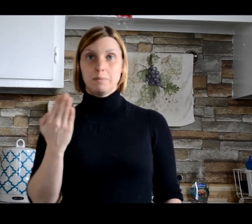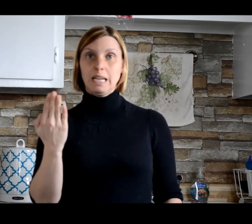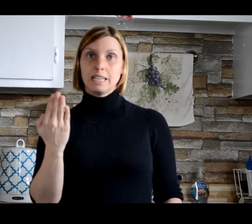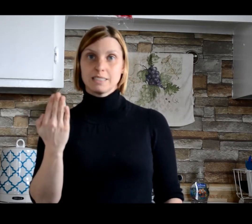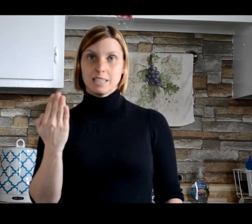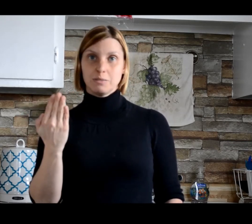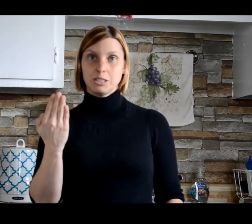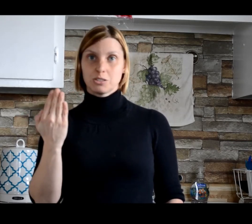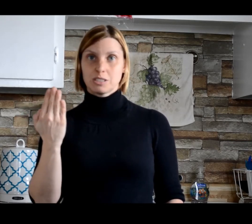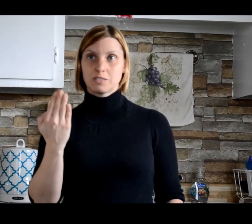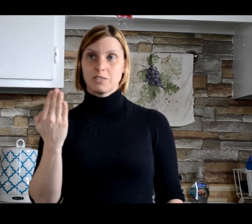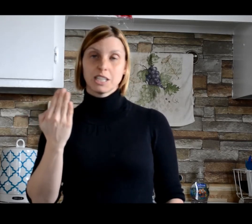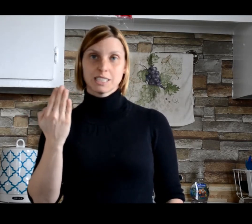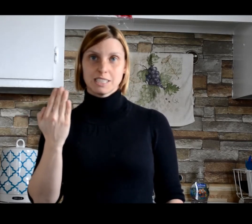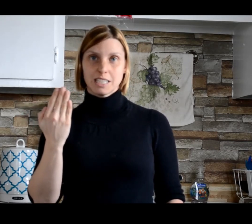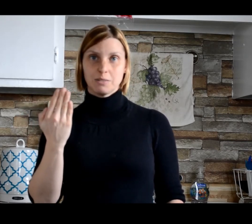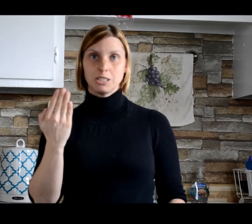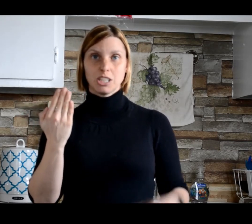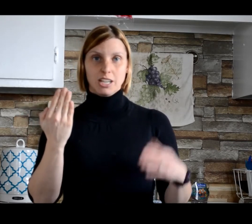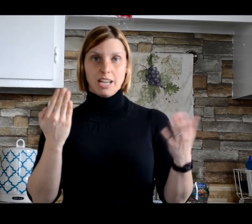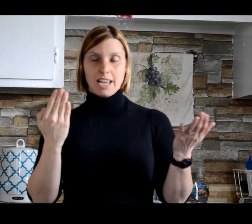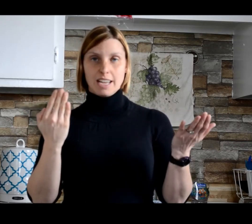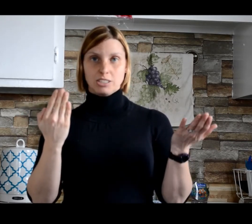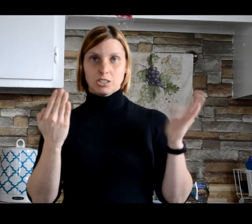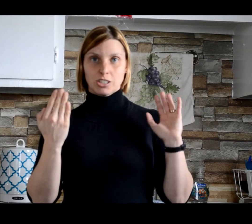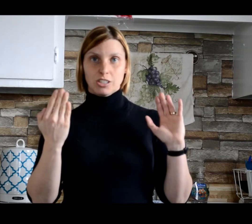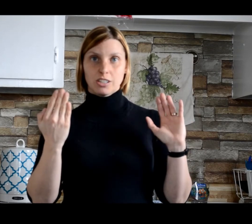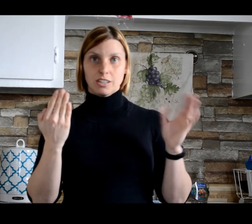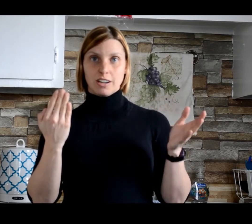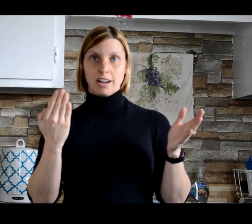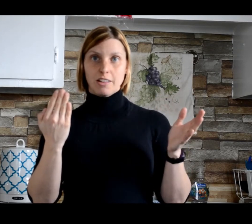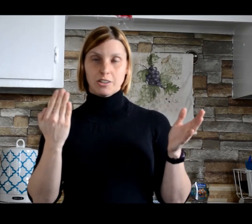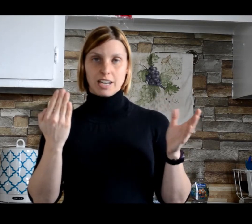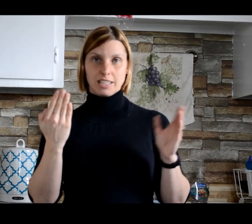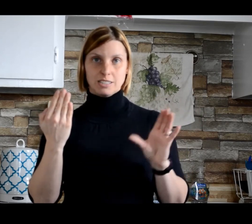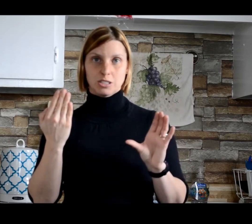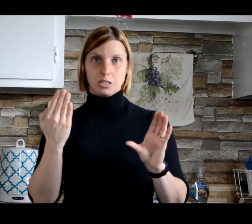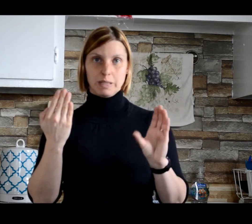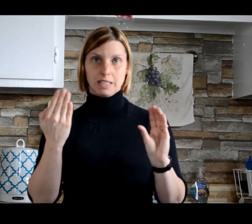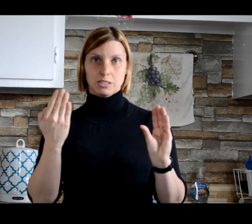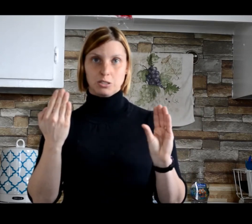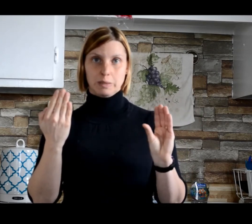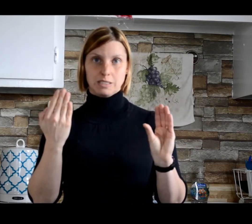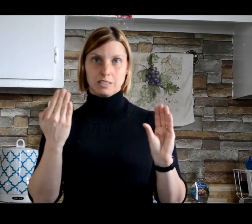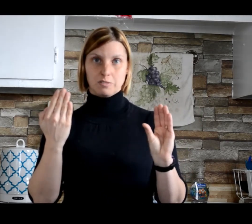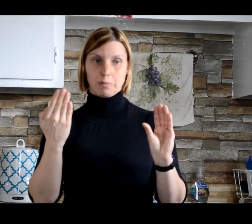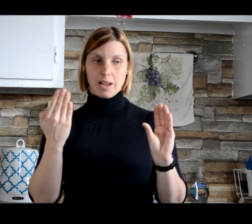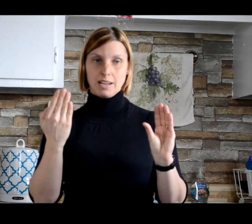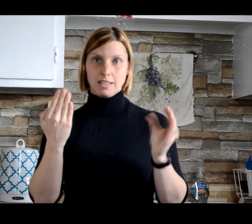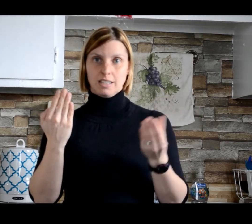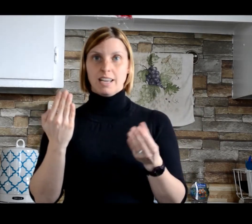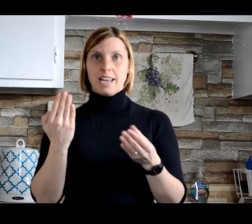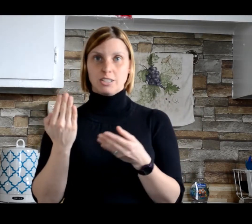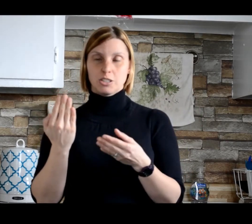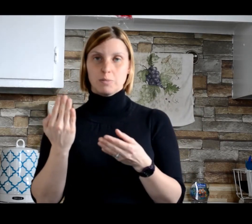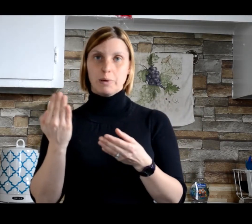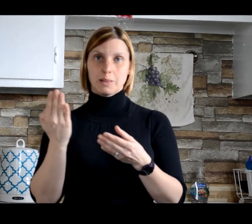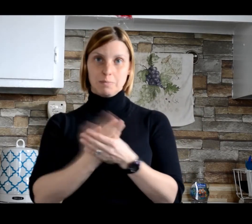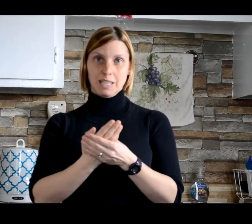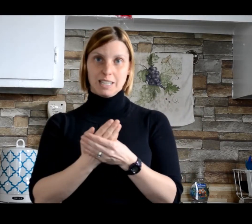meat in a sandwich or the fillings in a sandwich and your other hand is going to be like two pieces of bread and you're going to put the meat in